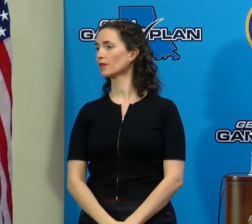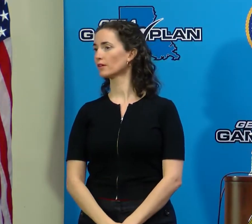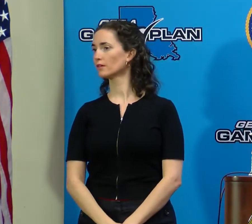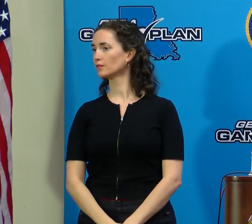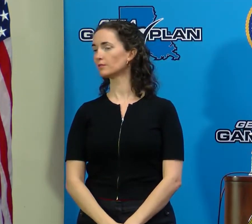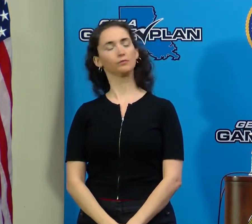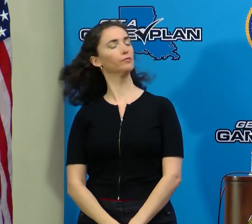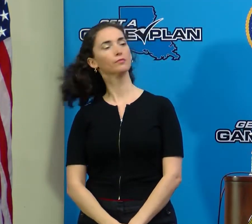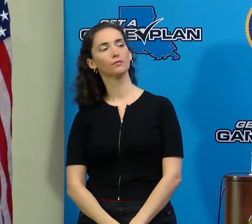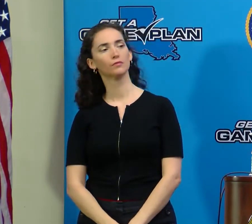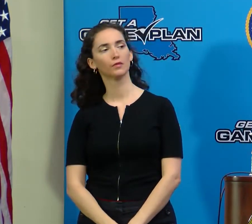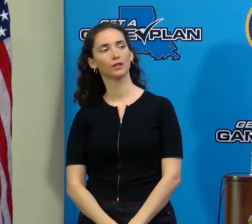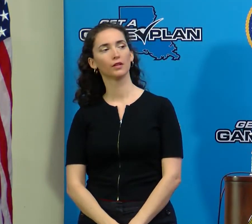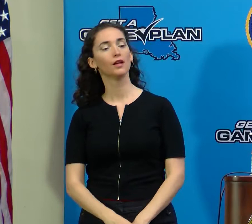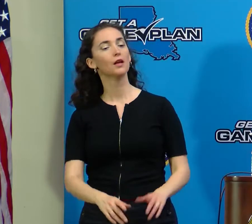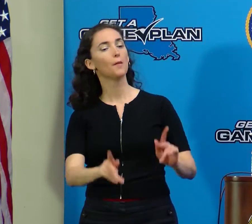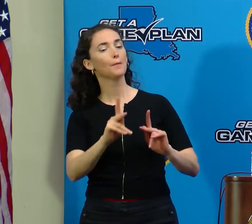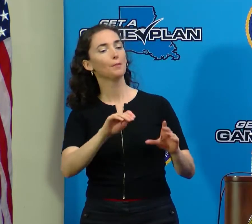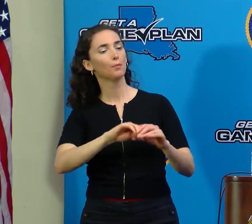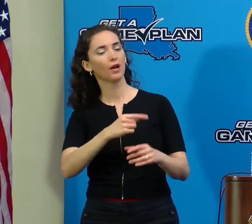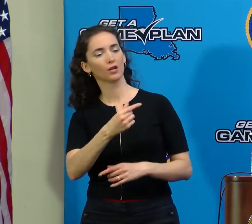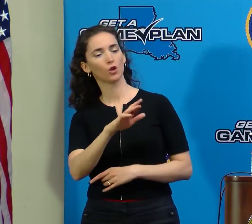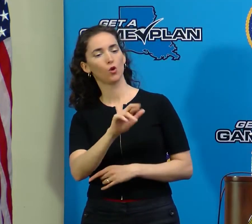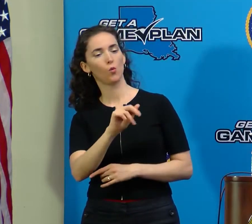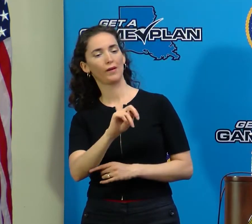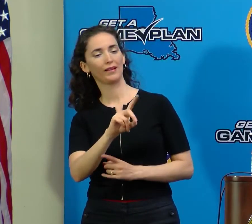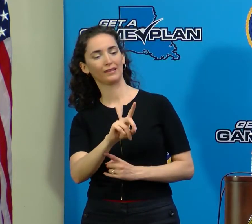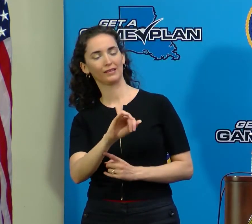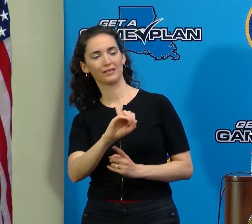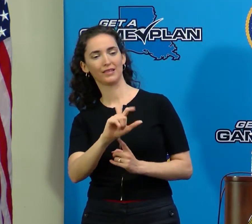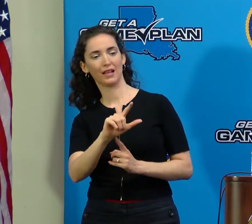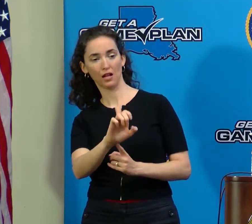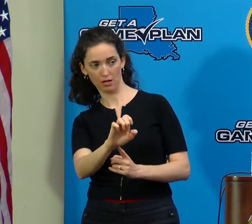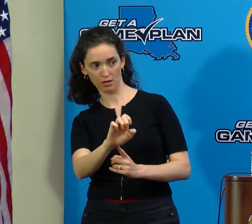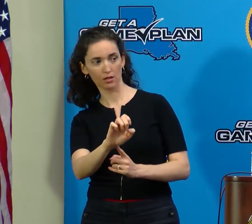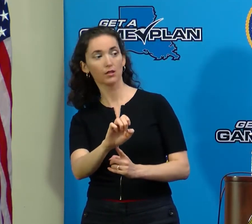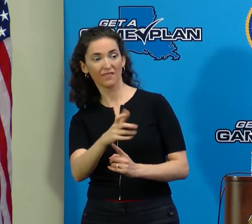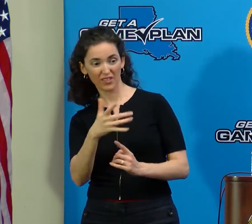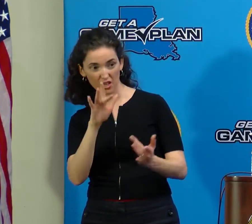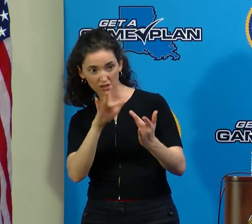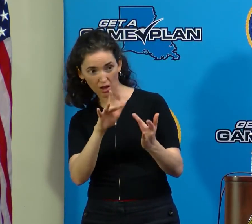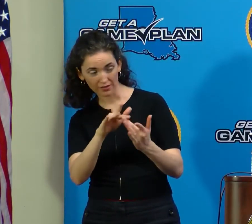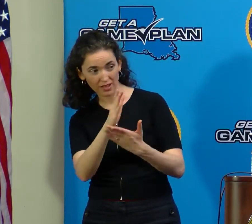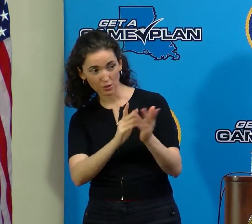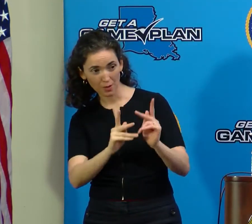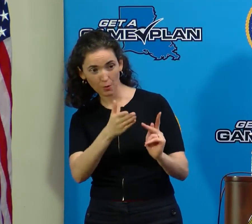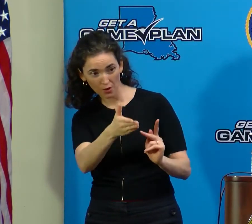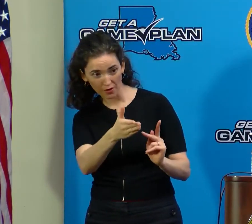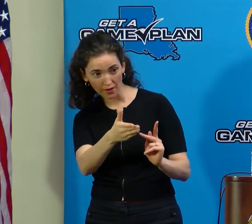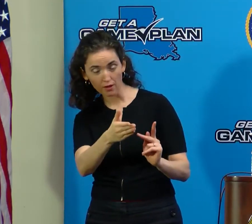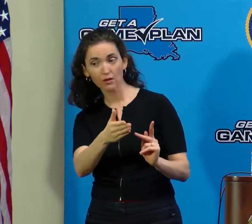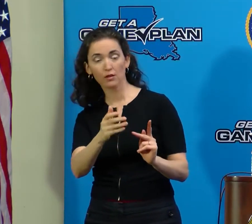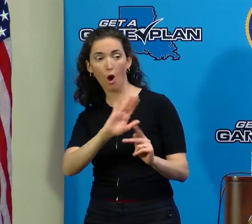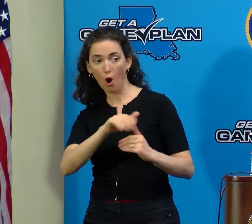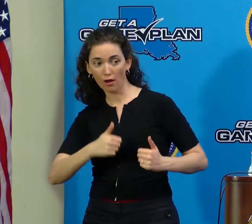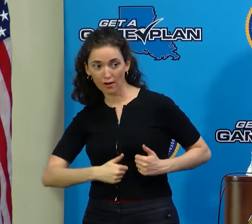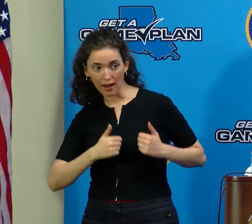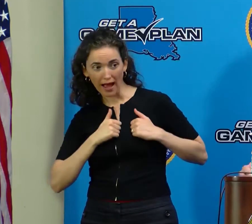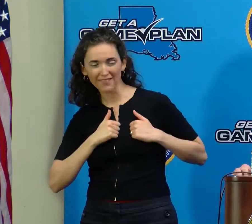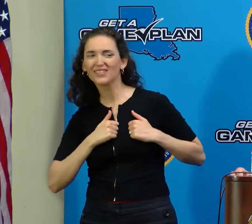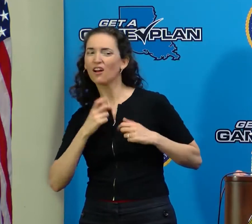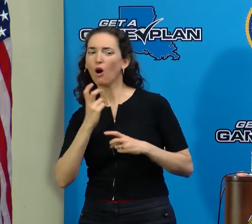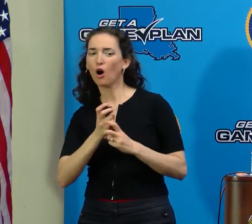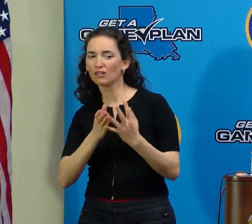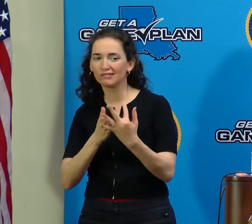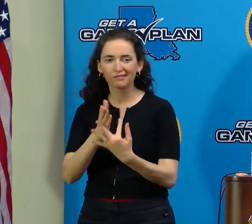in Grand Isle? Last year, there was still some trouble, obviously, getting to Grand Isle. Do you know where they're going to Yeah, there